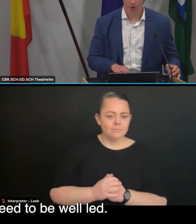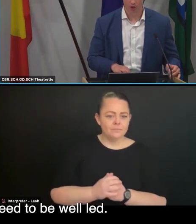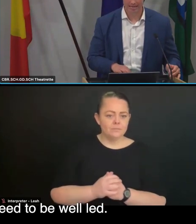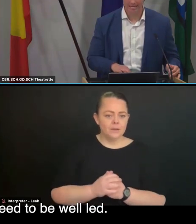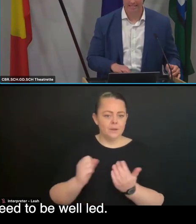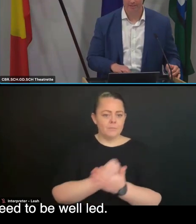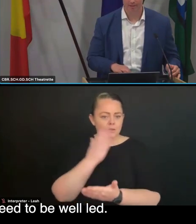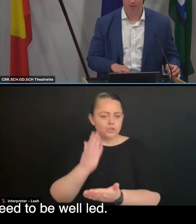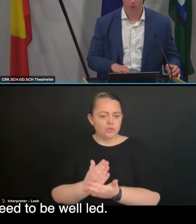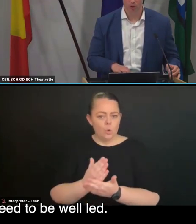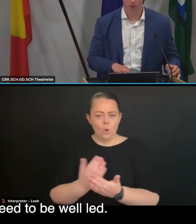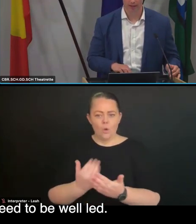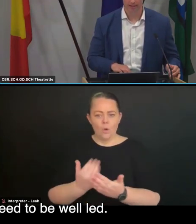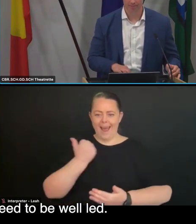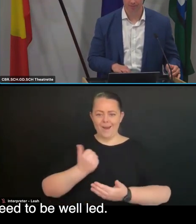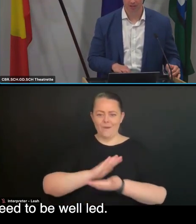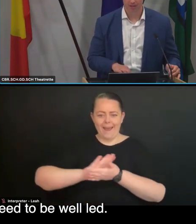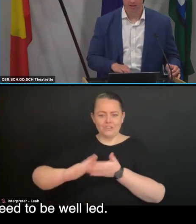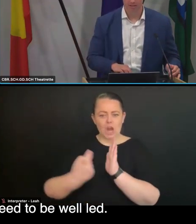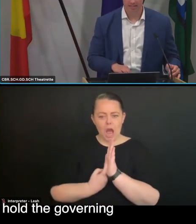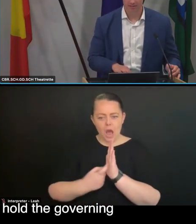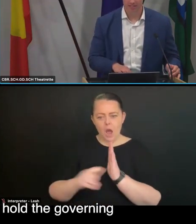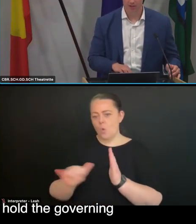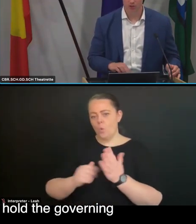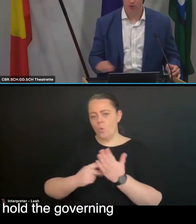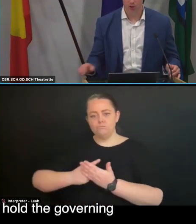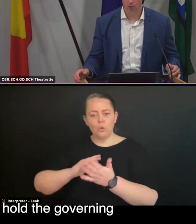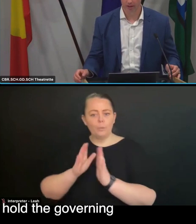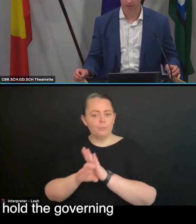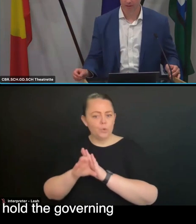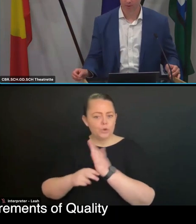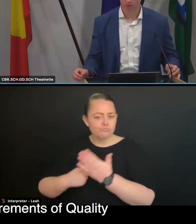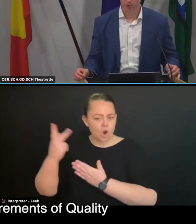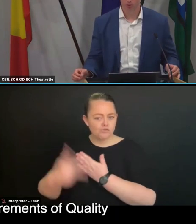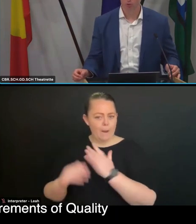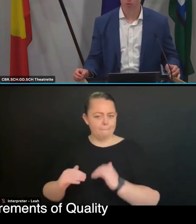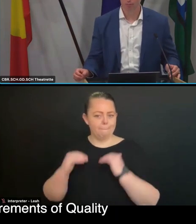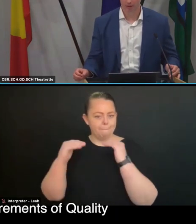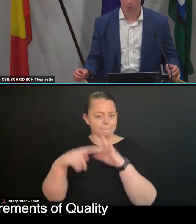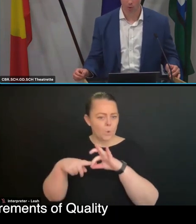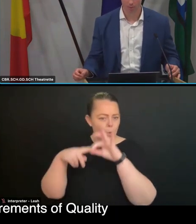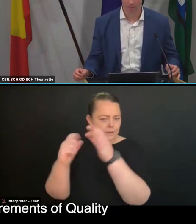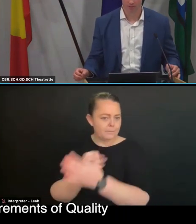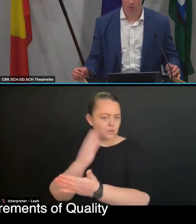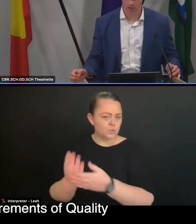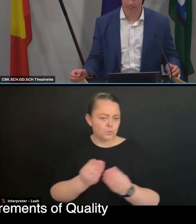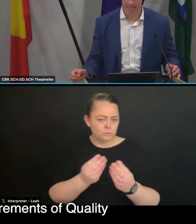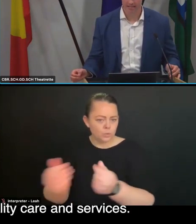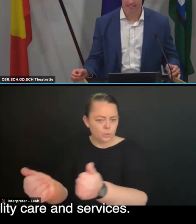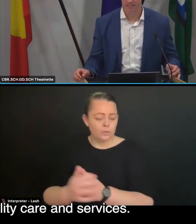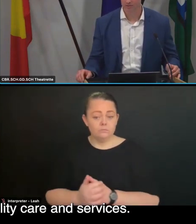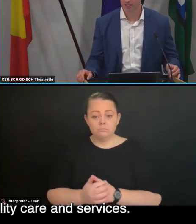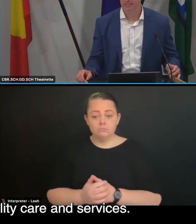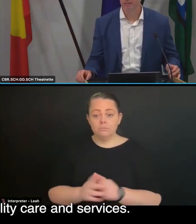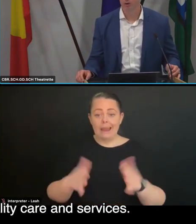providers we know need to be well-led. The intent of standard two is to hold the governing body responsible for meeting requirements of the quality